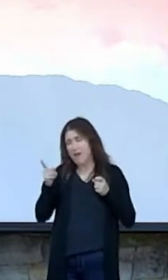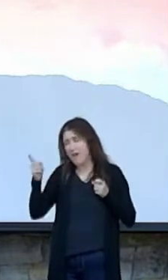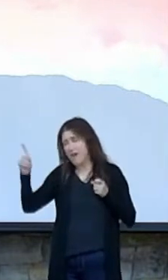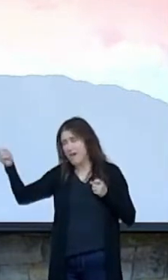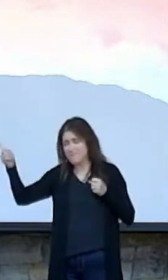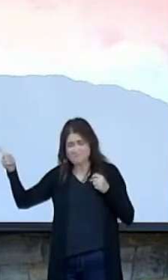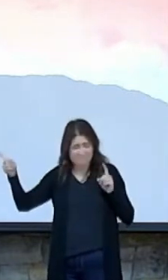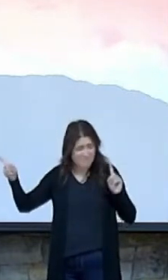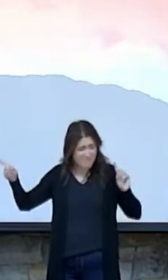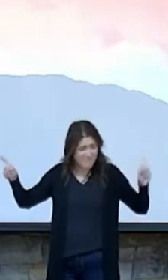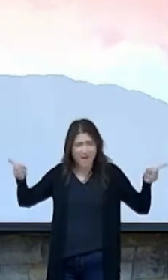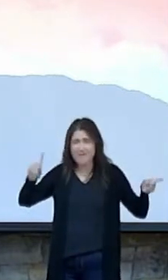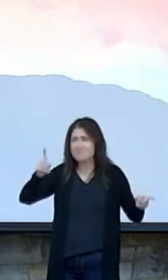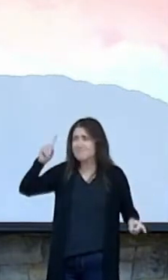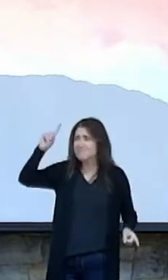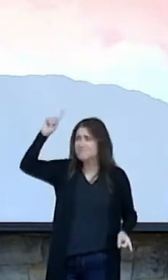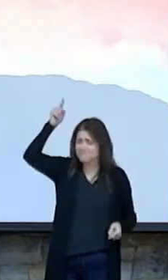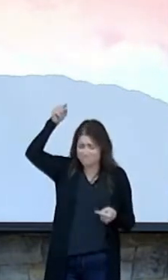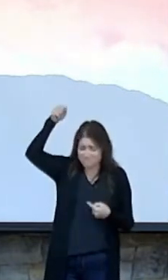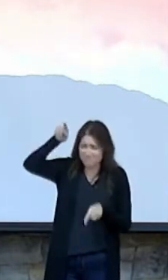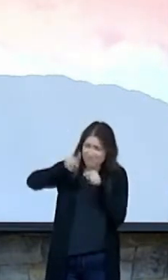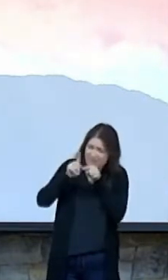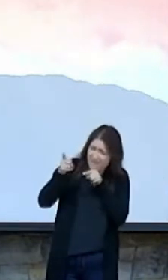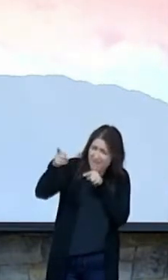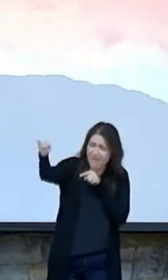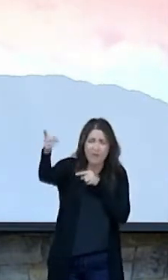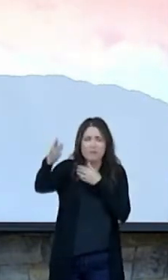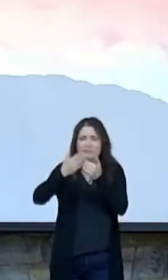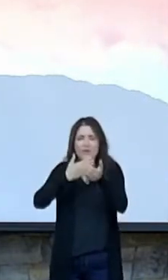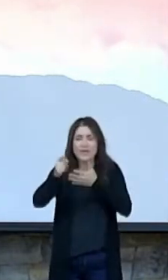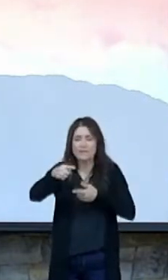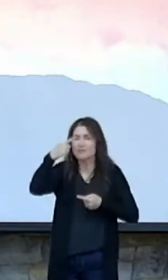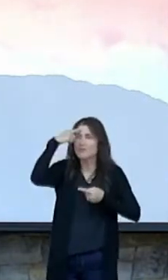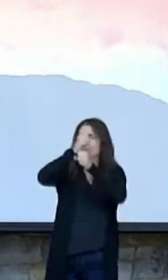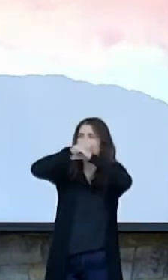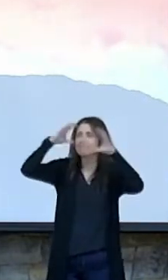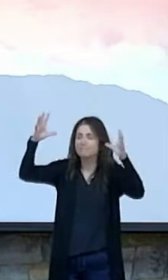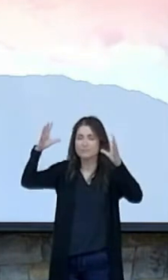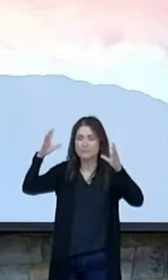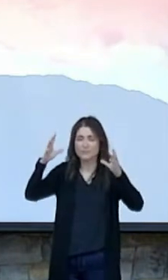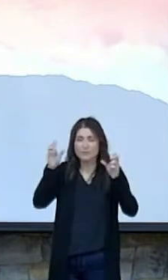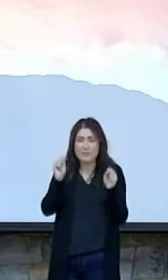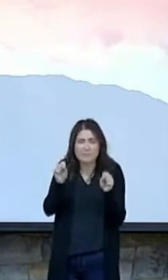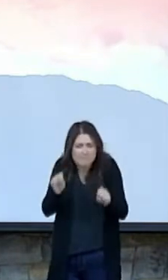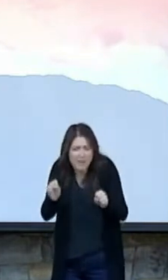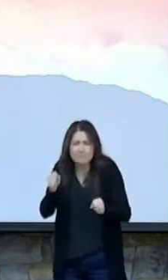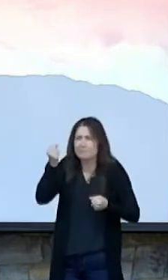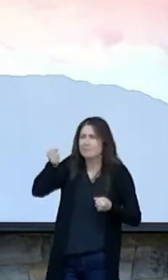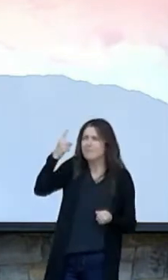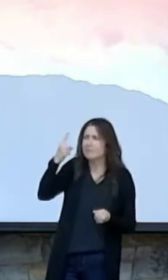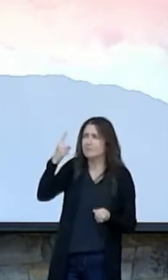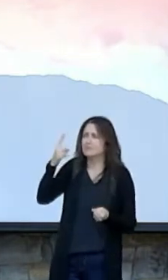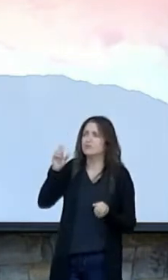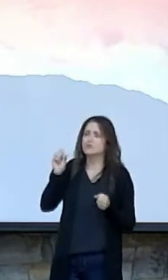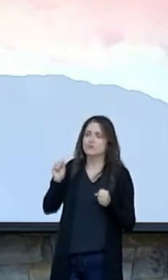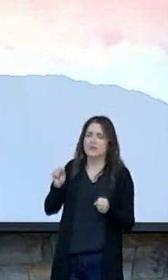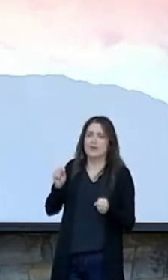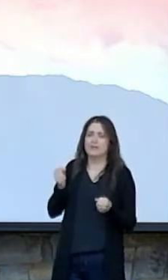whether height or depth or length or breadth to understand or grasp Christ's love.